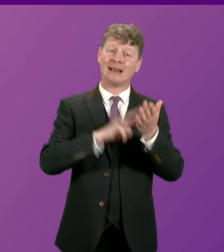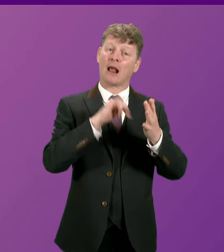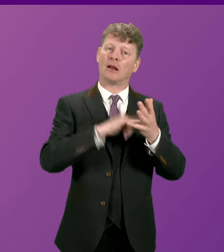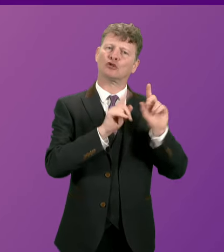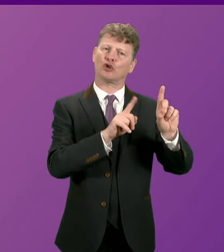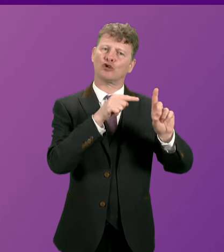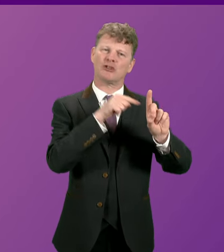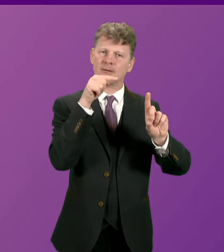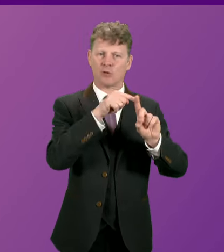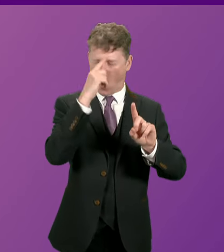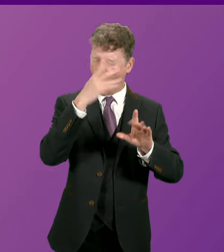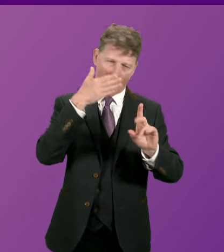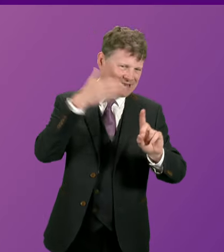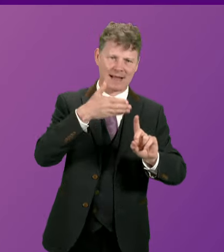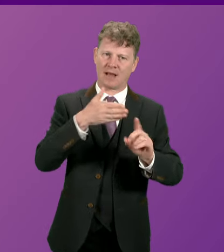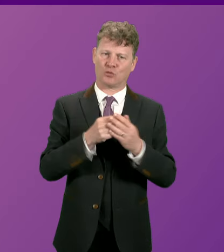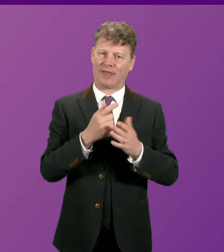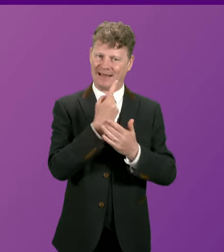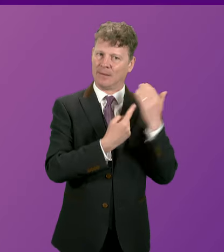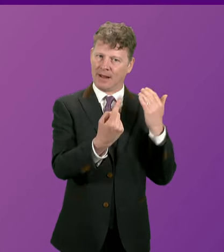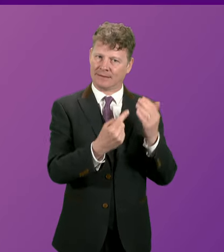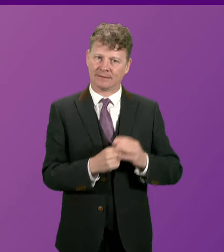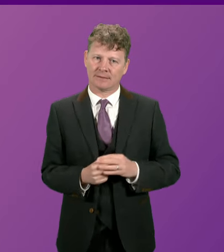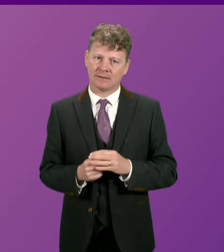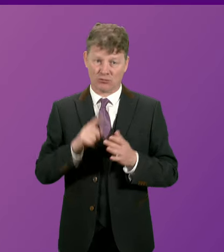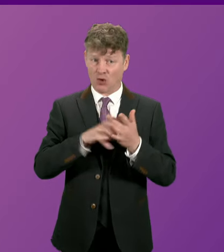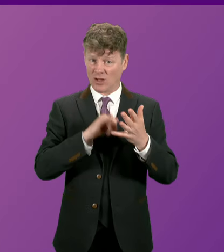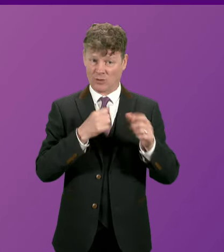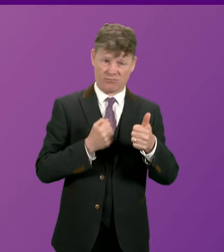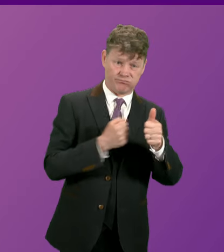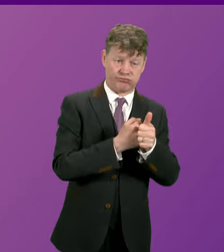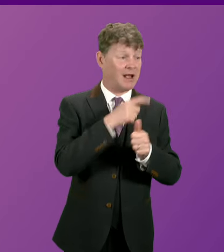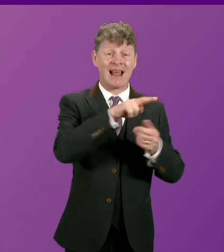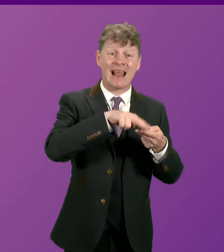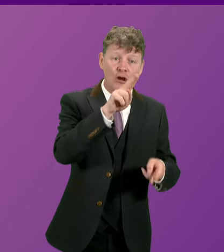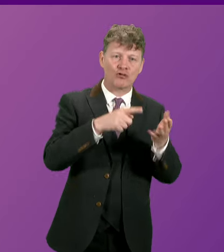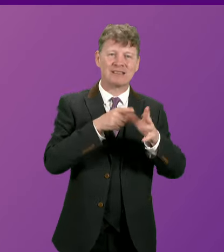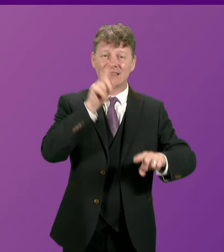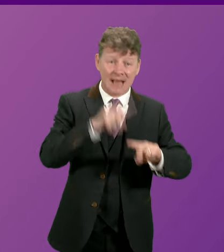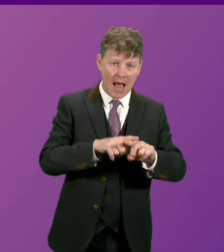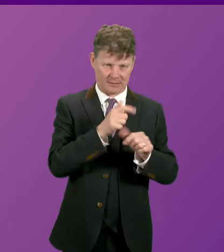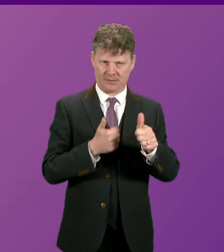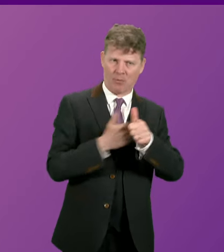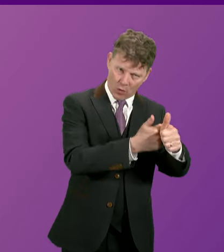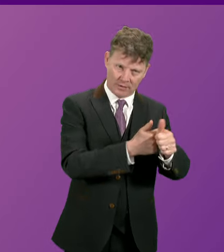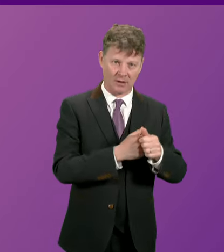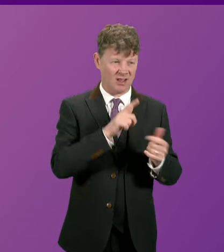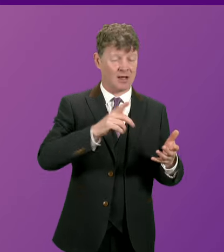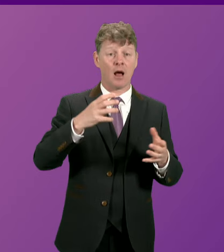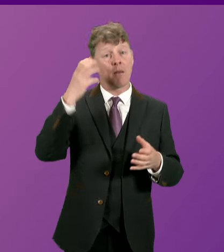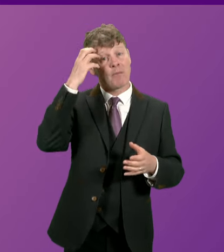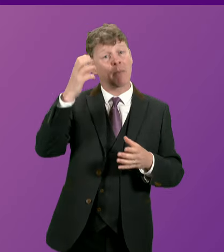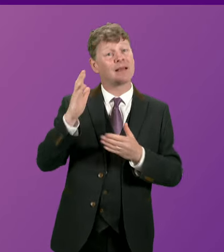obsessed about independence, when she increased taxes, when she wrecked Scotland's public services.